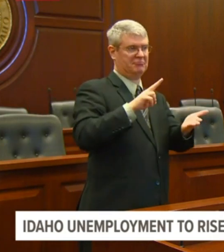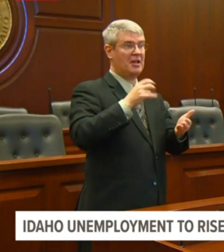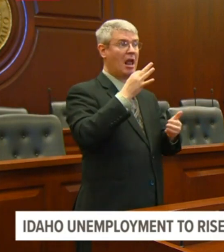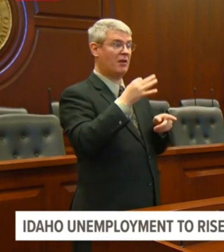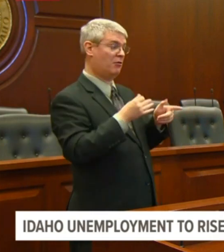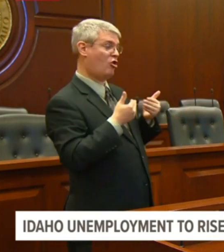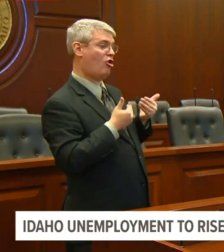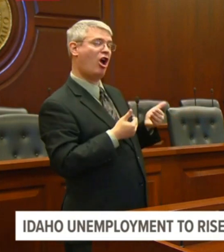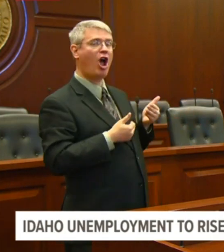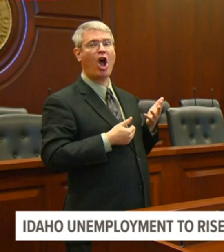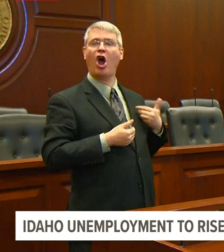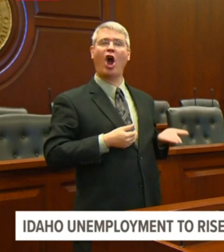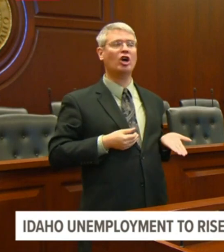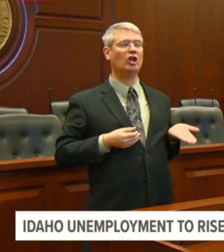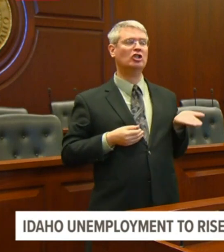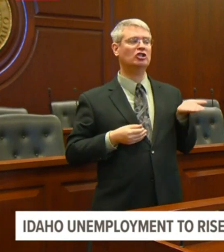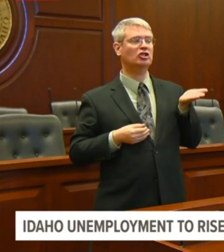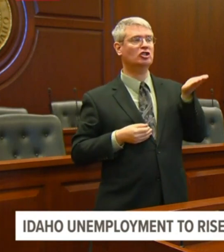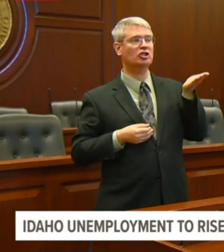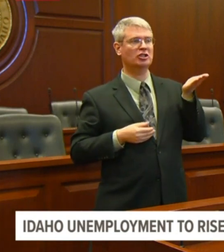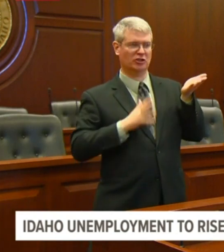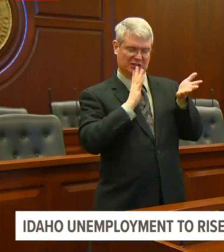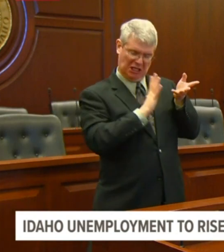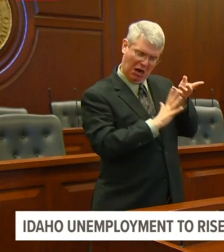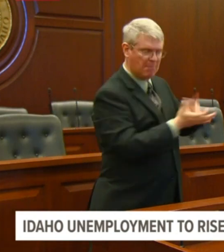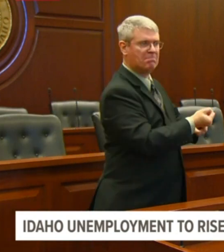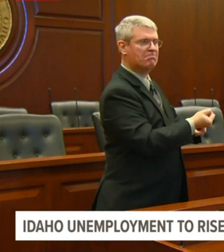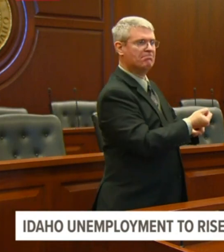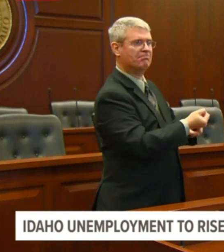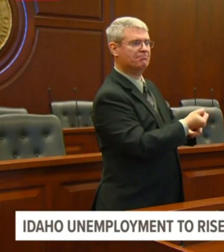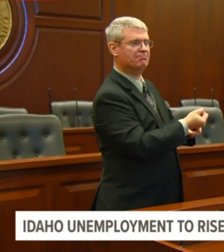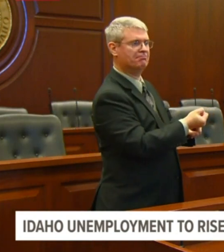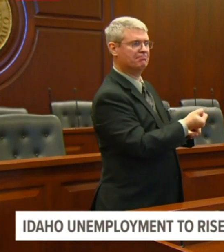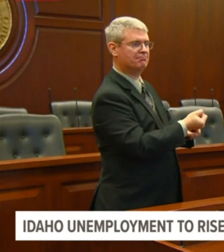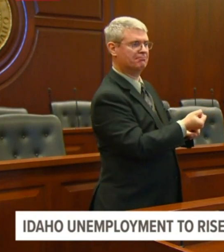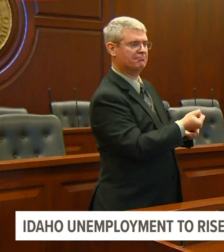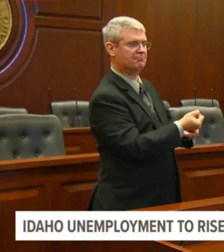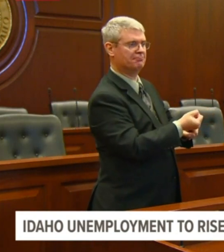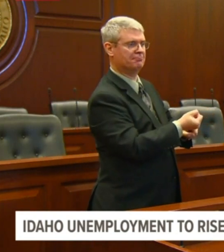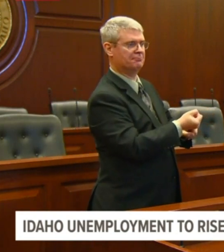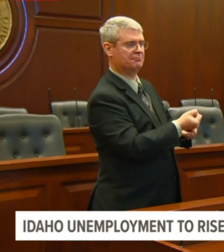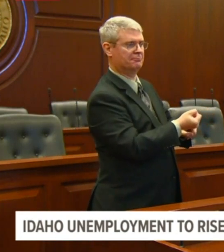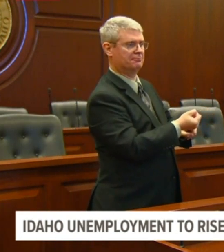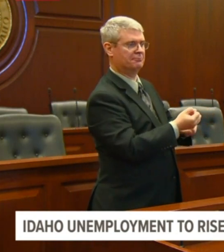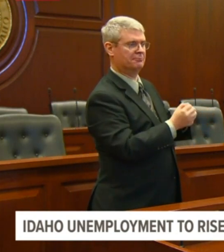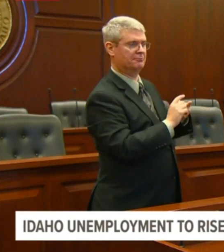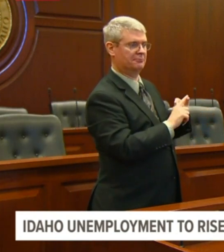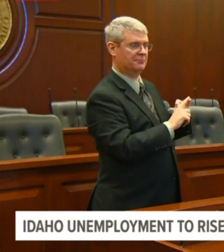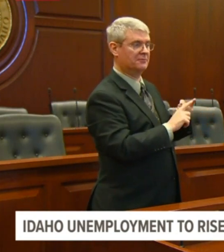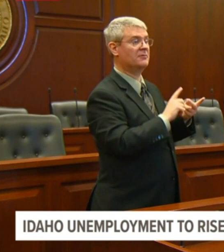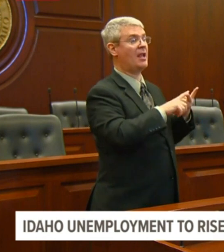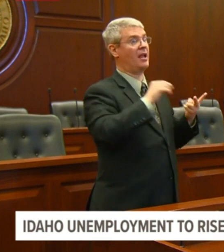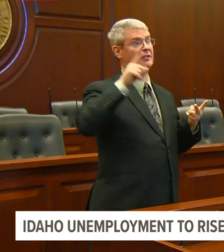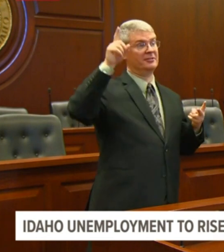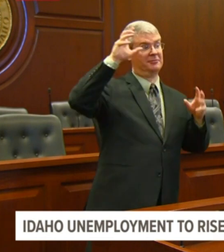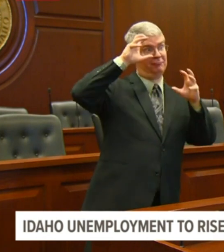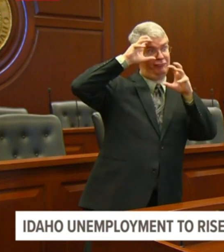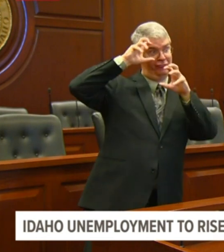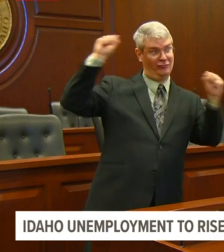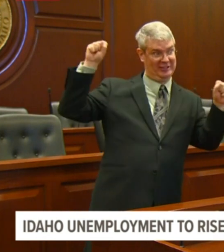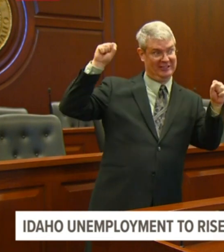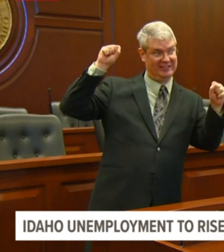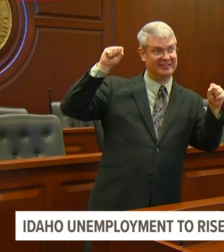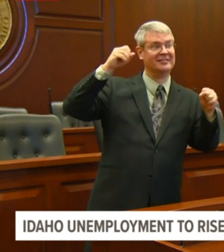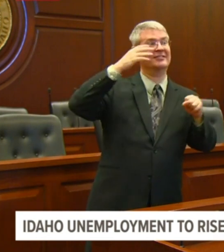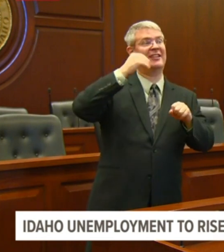to arrest. Uh, subsequent to that, uh, the president and the, uh, uh, U S attorney general, uh,